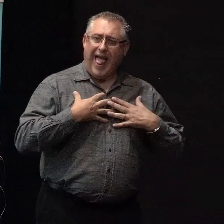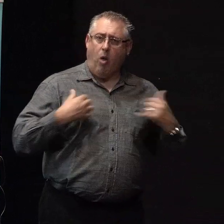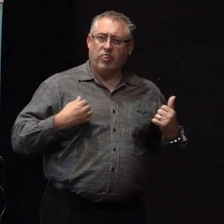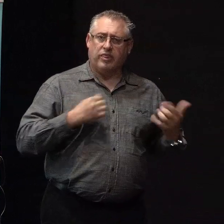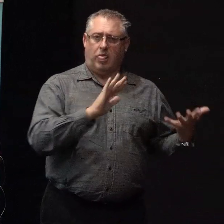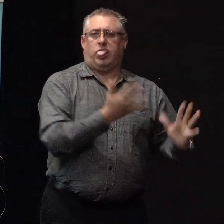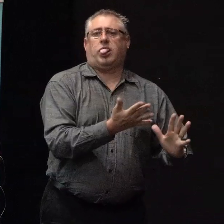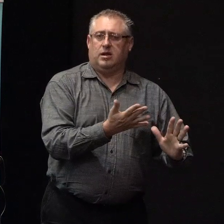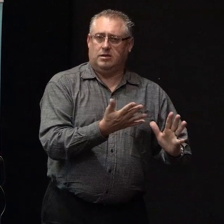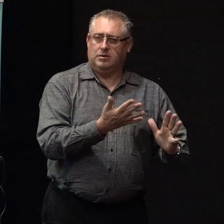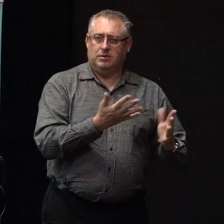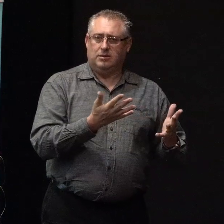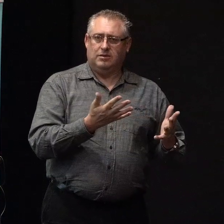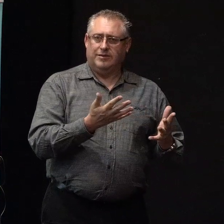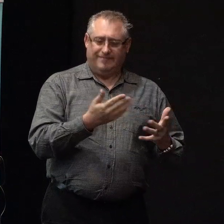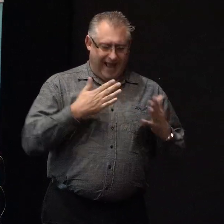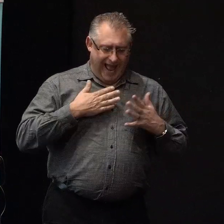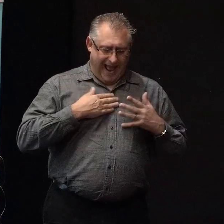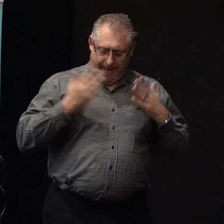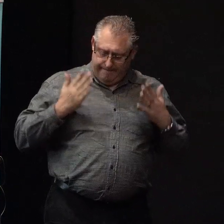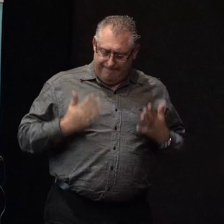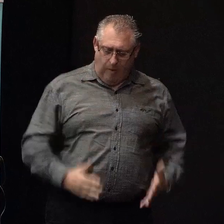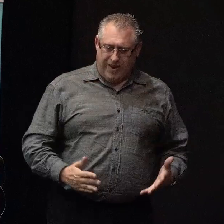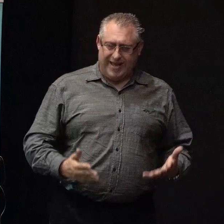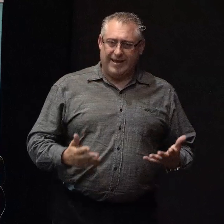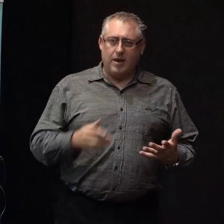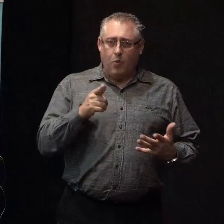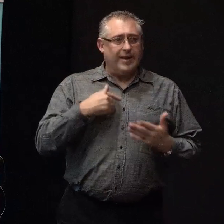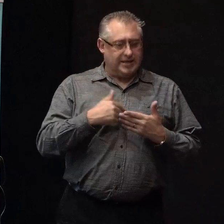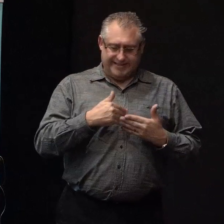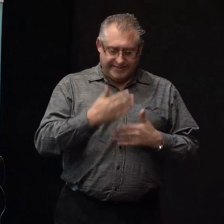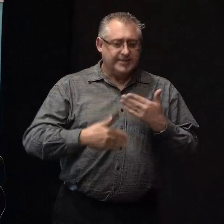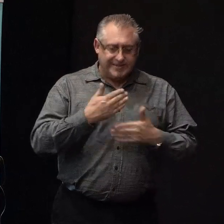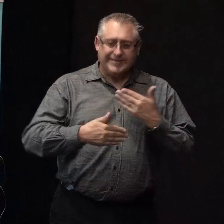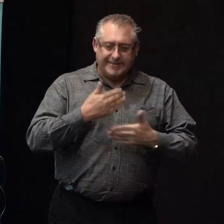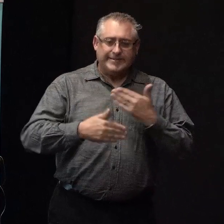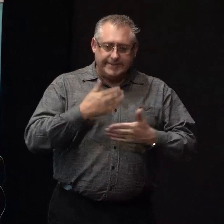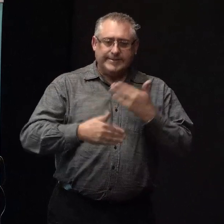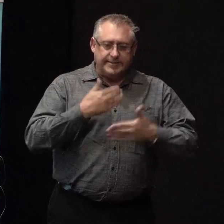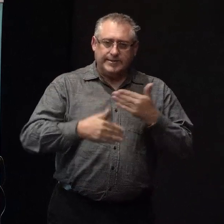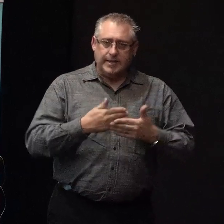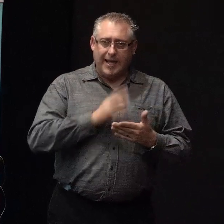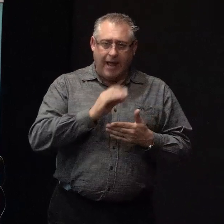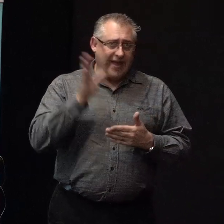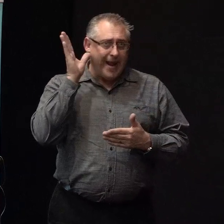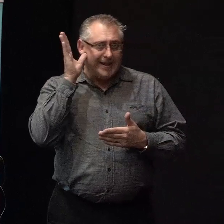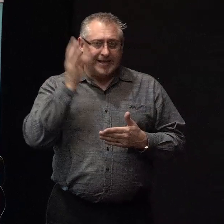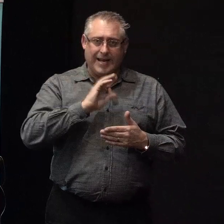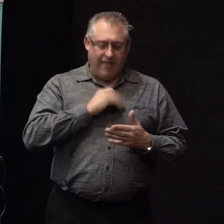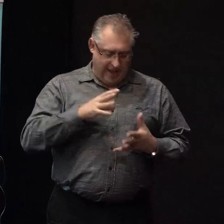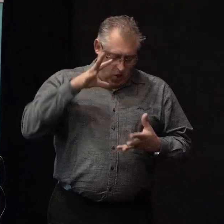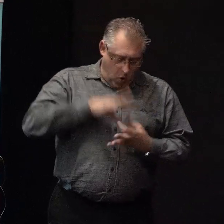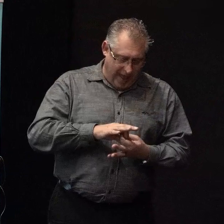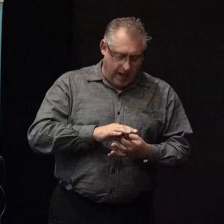So there's no free lunch in our bodies. You know, if we are just going and going and going and not listening and not connected with our bodies